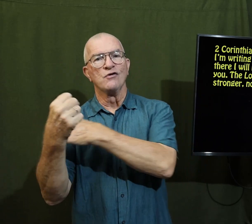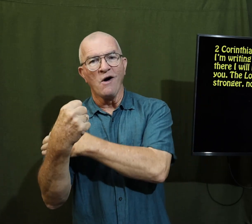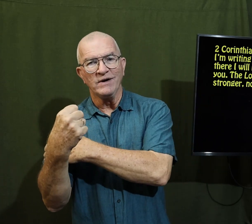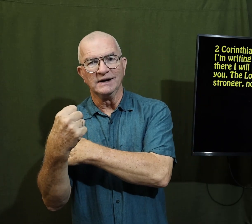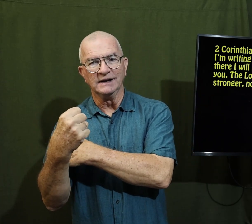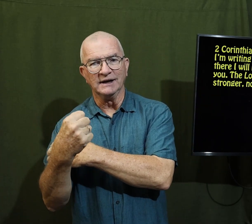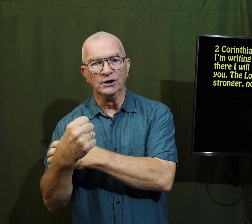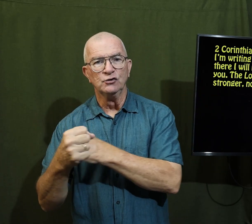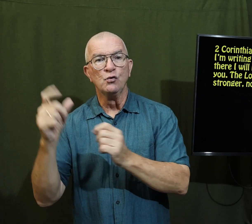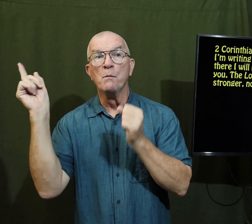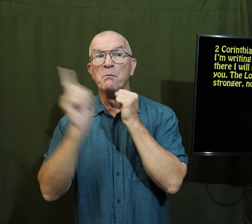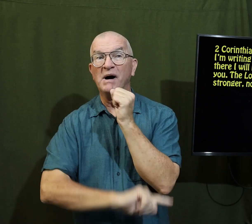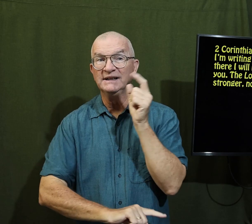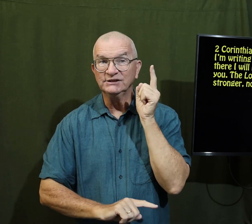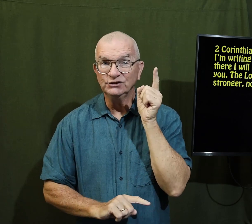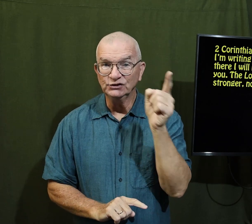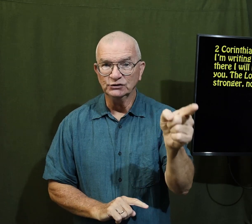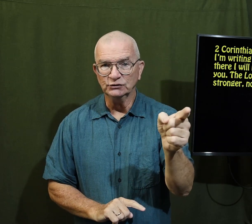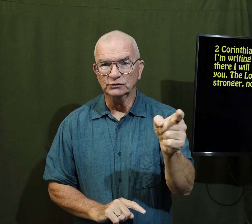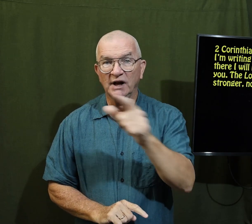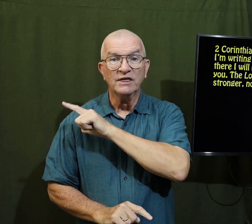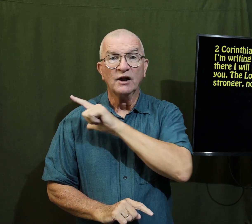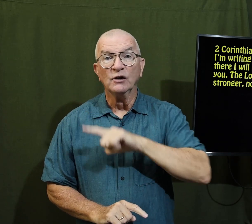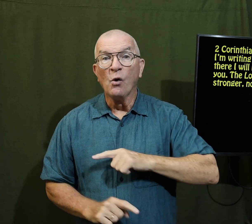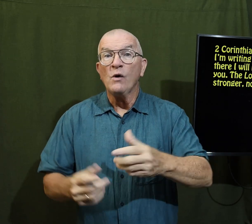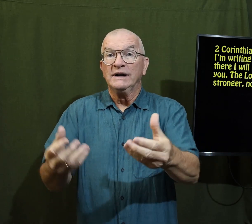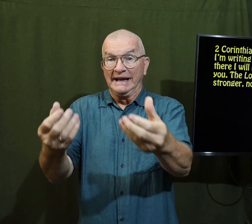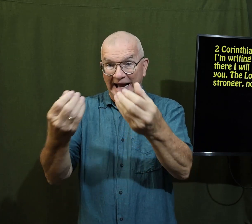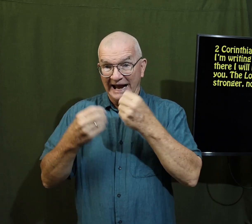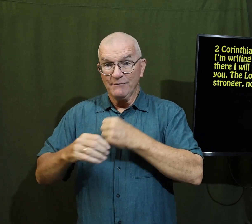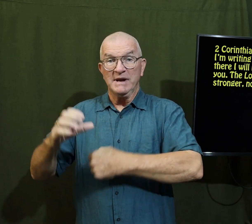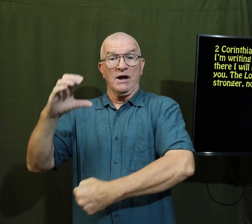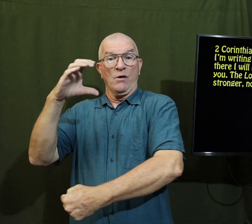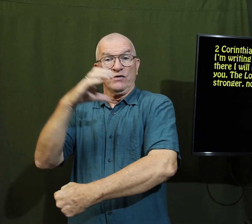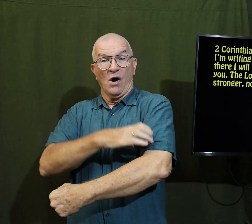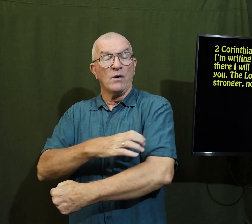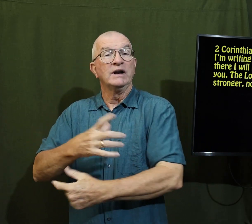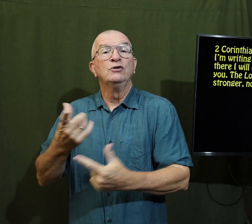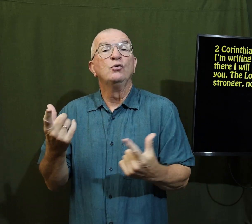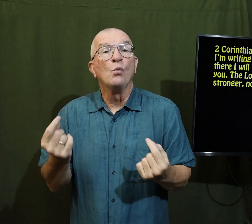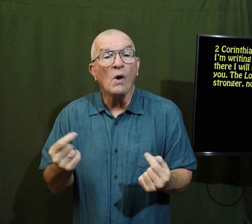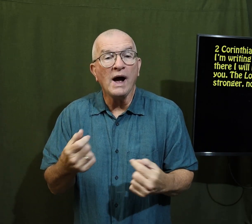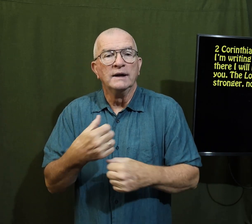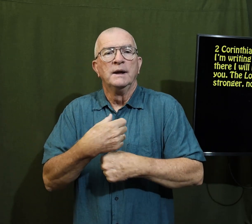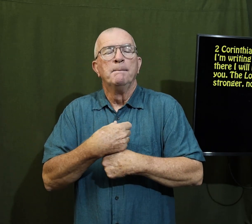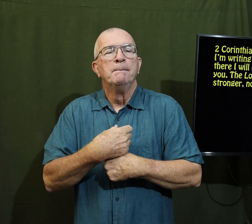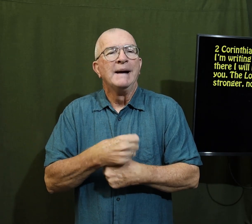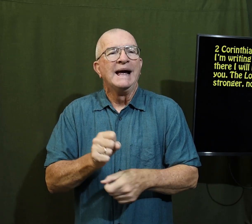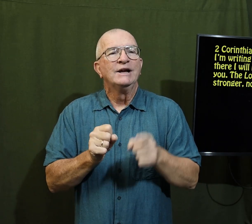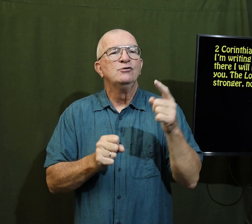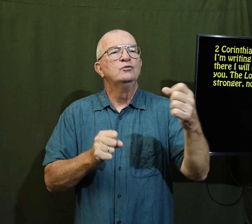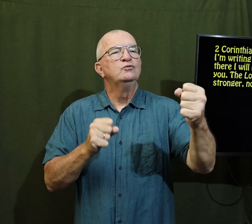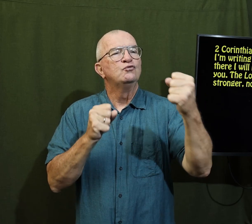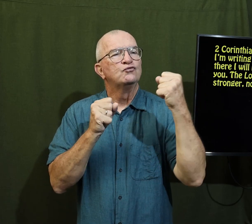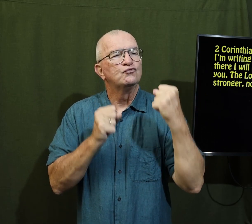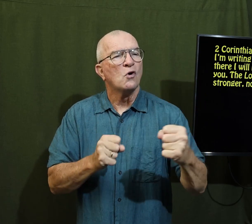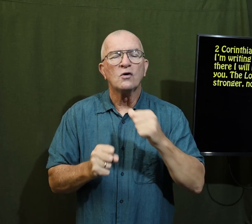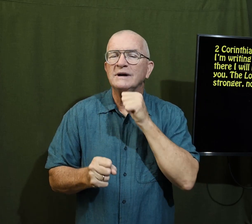use my authority to punish you the Lord gave me that authority to make you